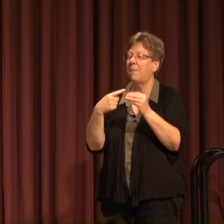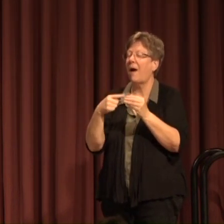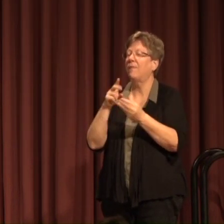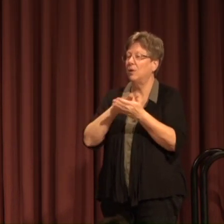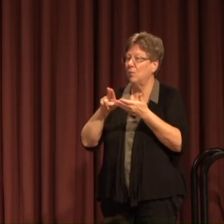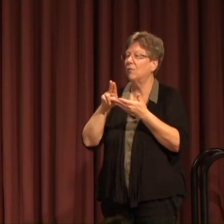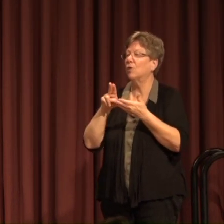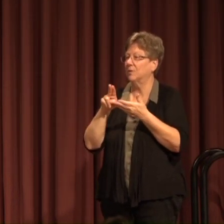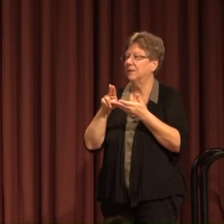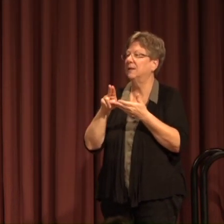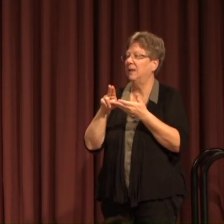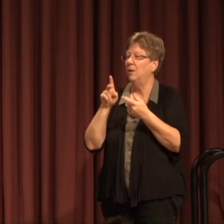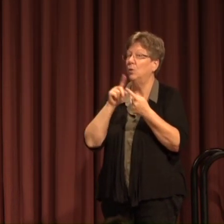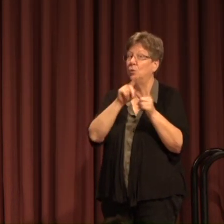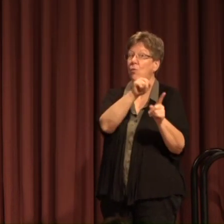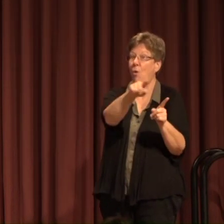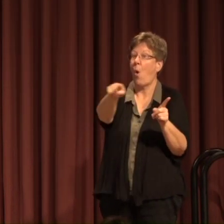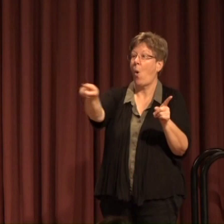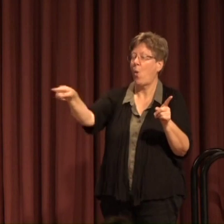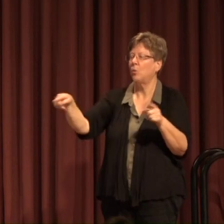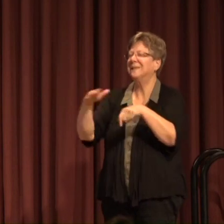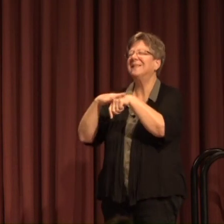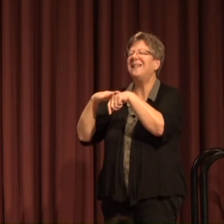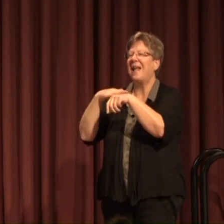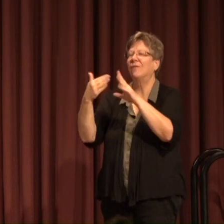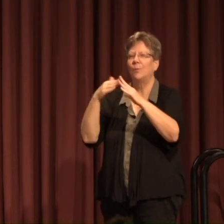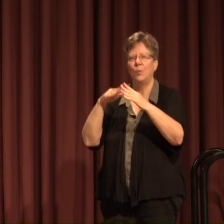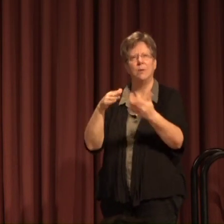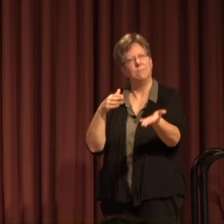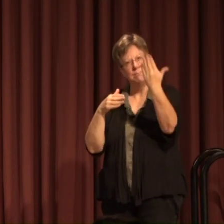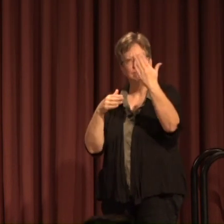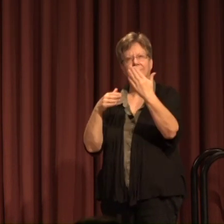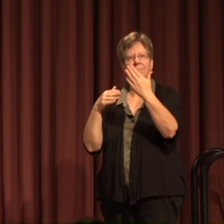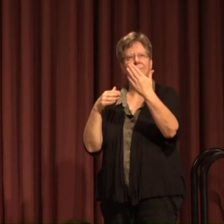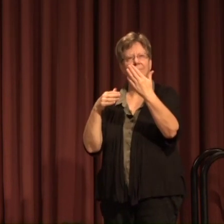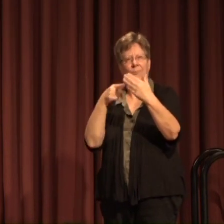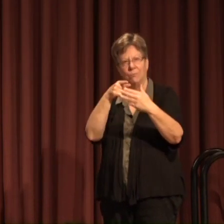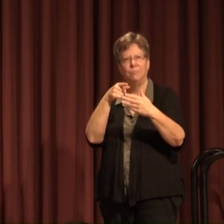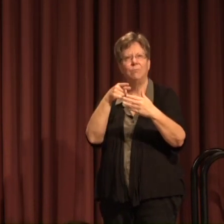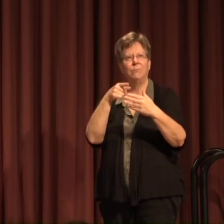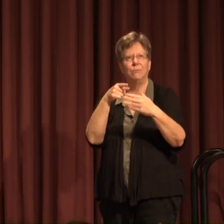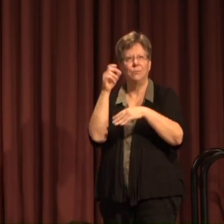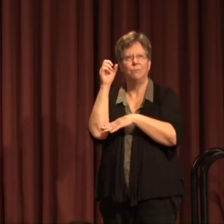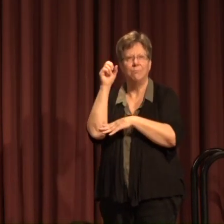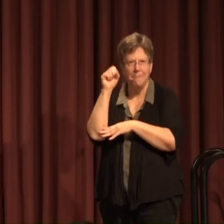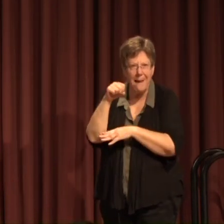of Montana to those native communities take a bow Jason you you deserved it